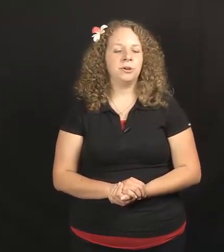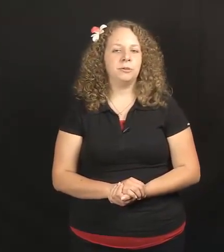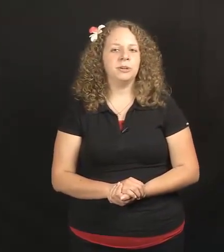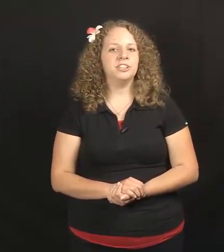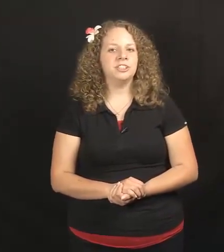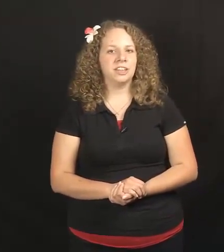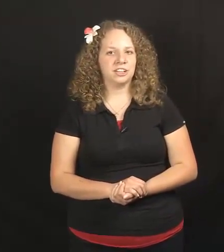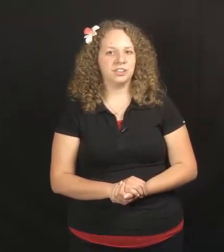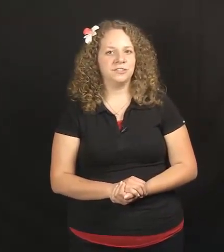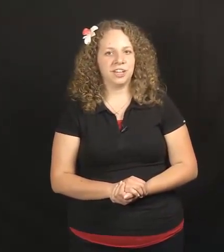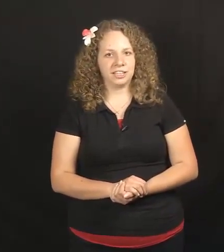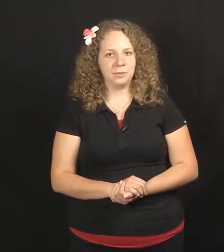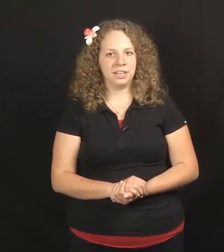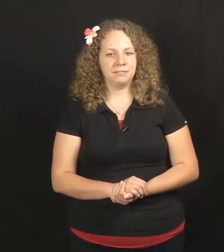incorporation lecture for next week.